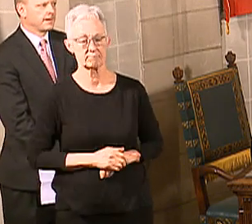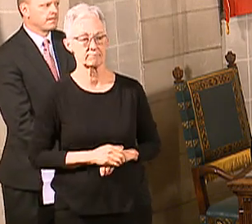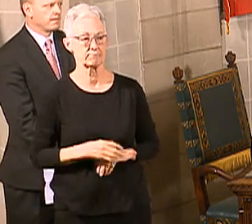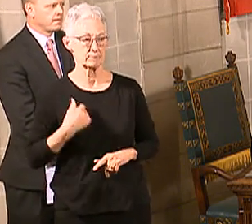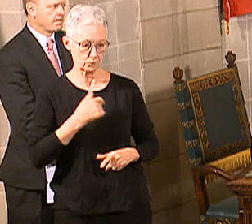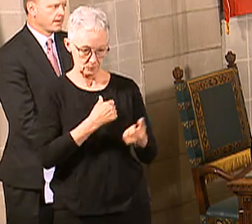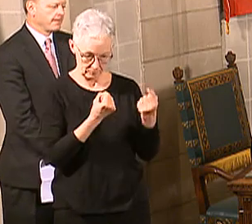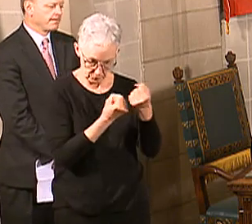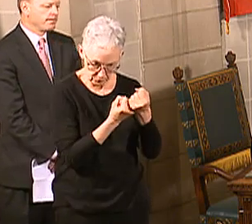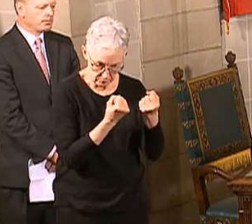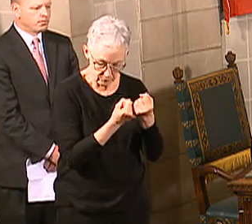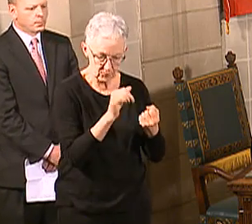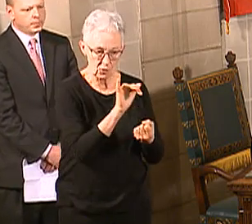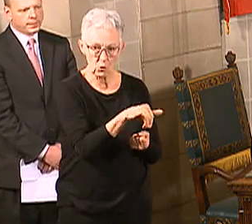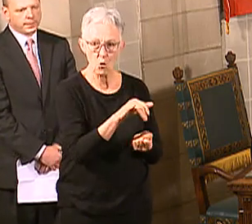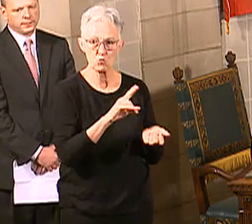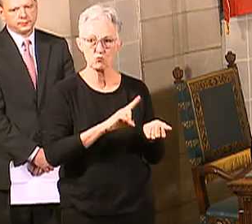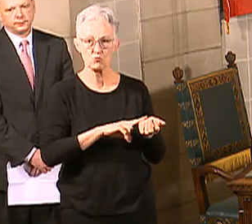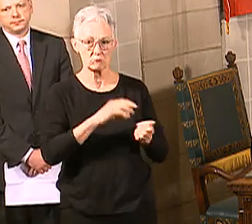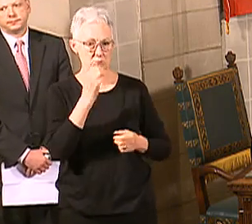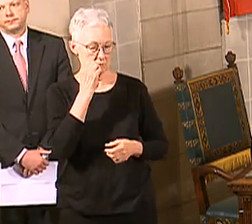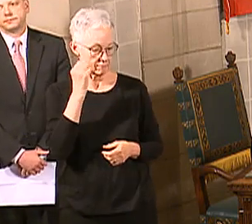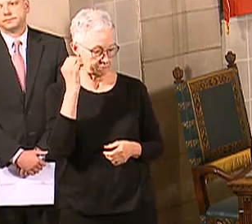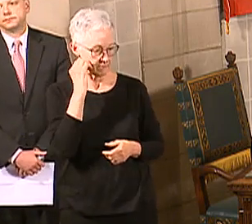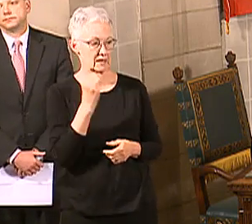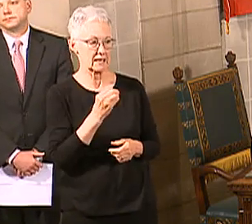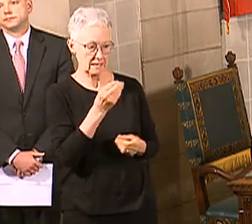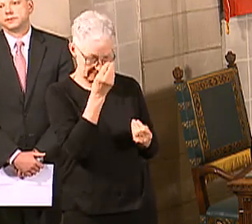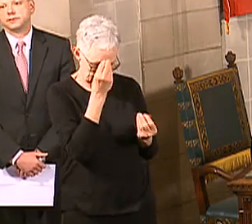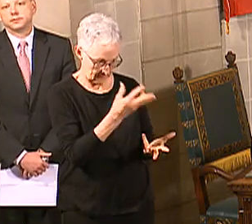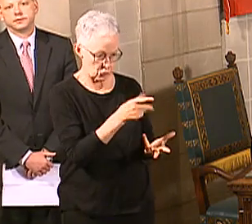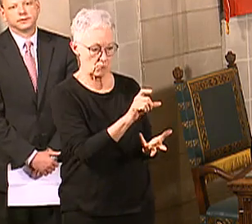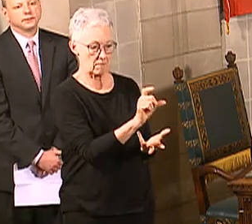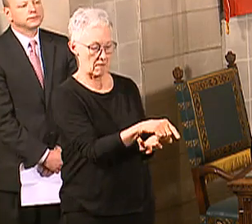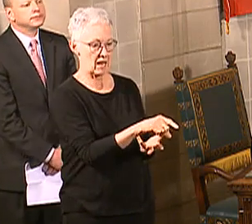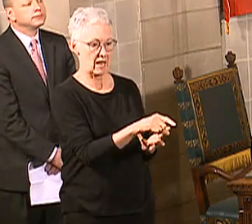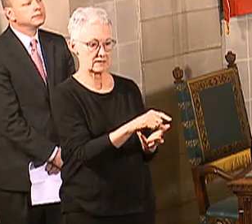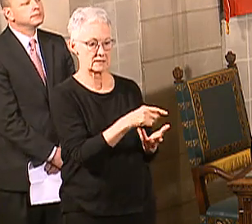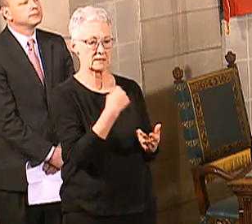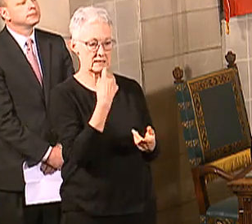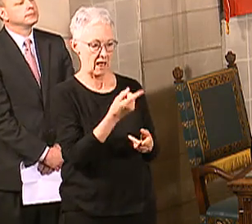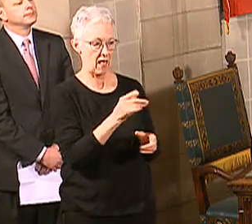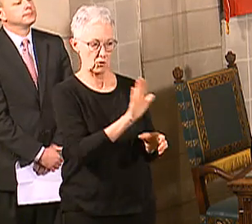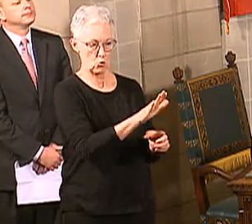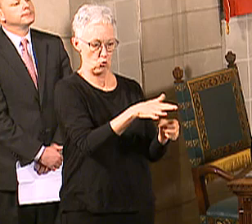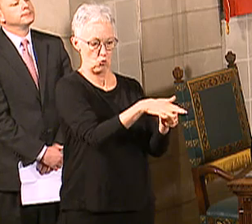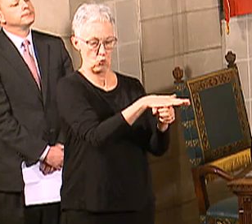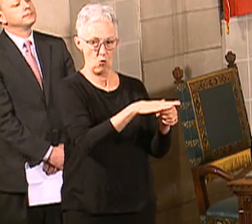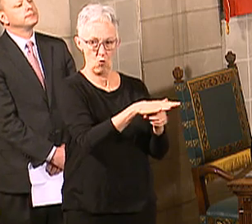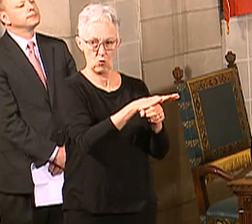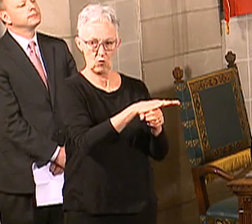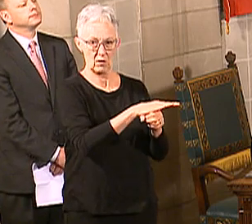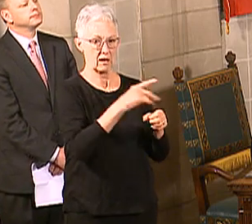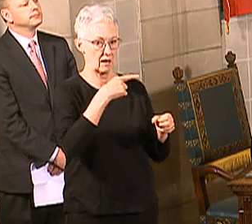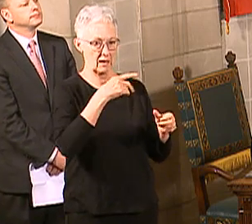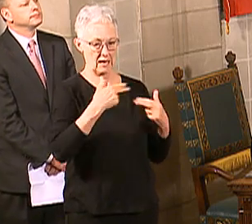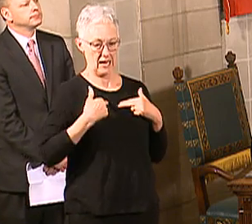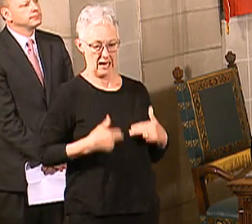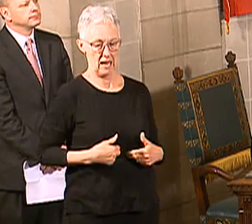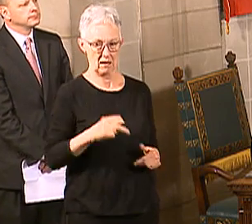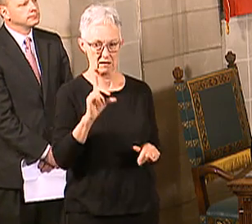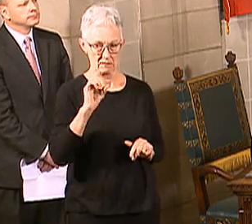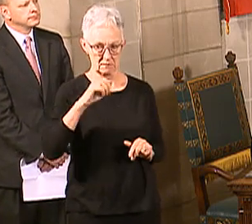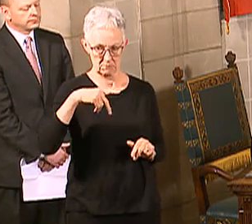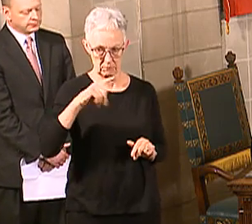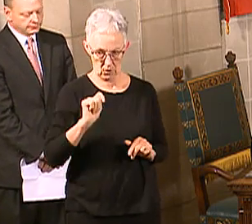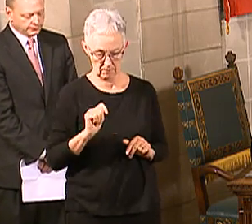contacting their local health department when there is a COVID-positive test, we're really focusing at the association on a couple of key points.